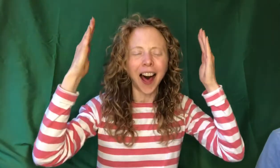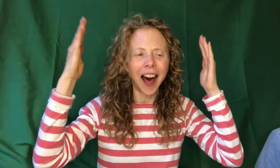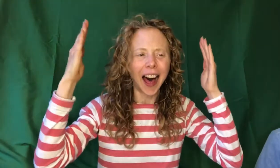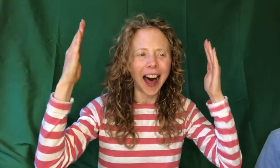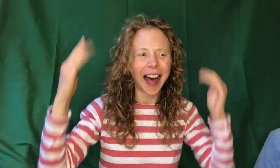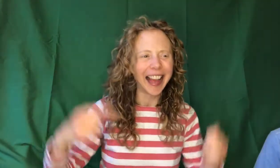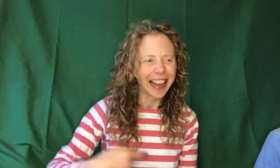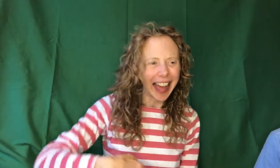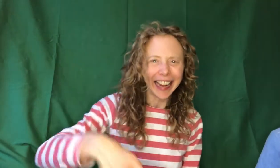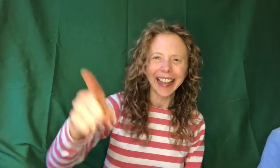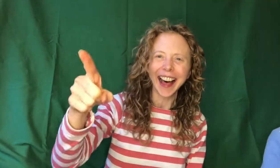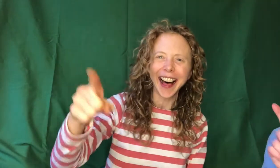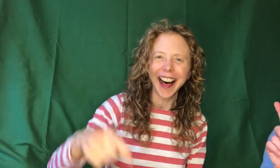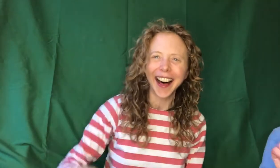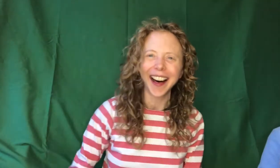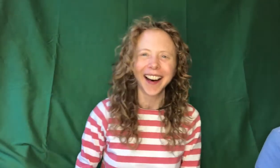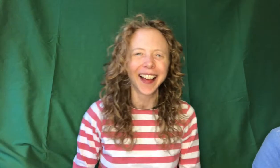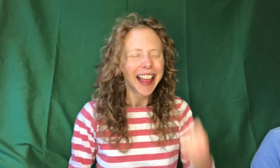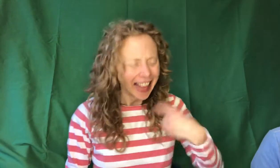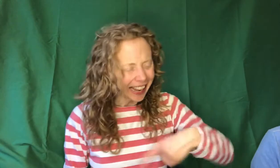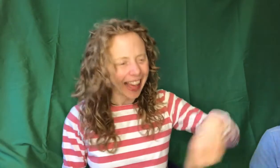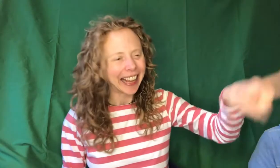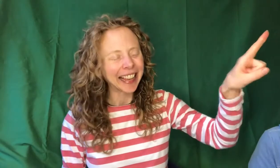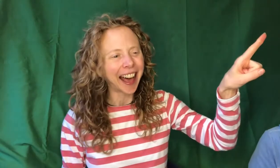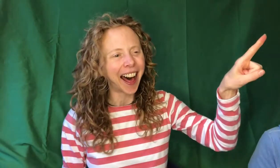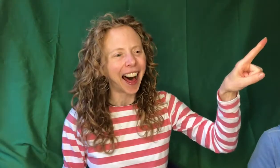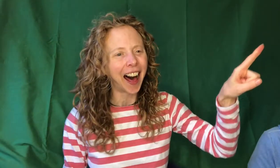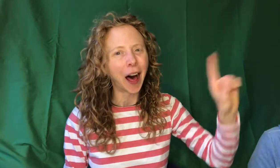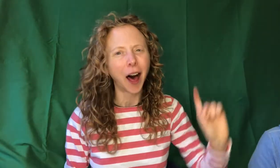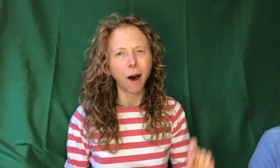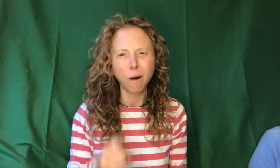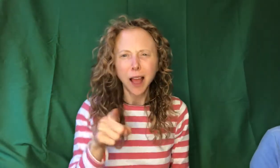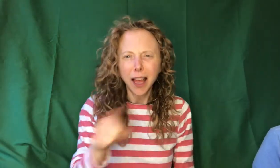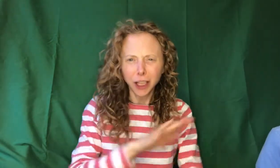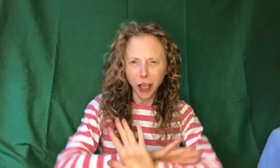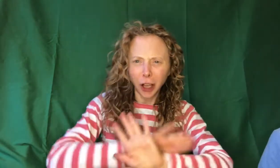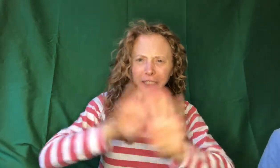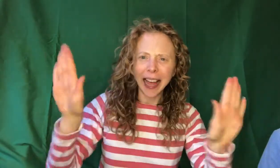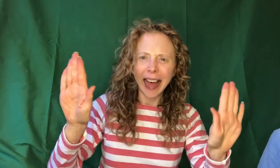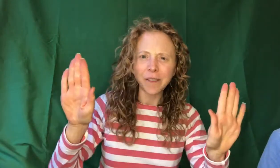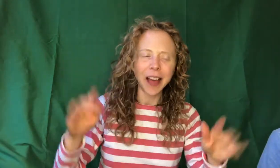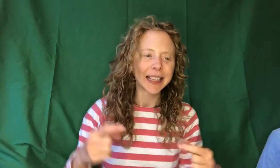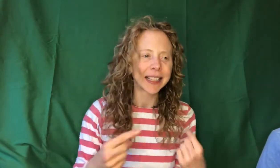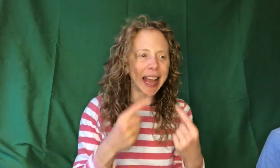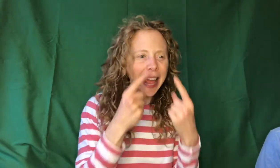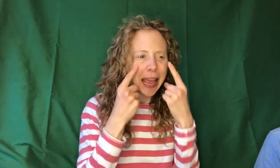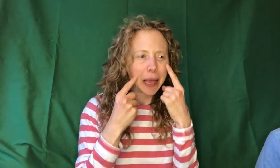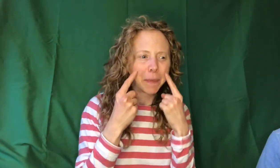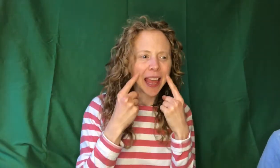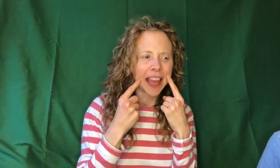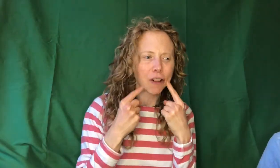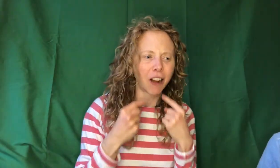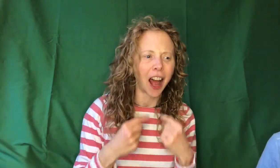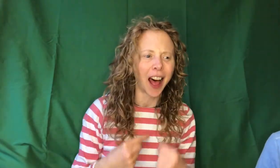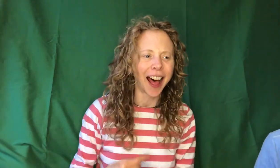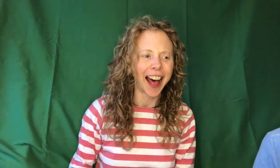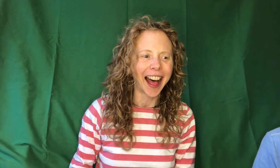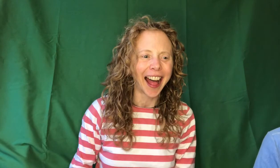Let it go, let it go. You'll never see me cry.